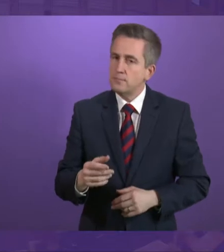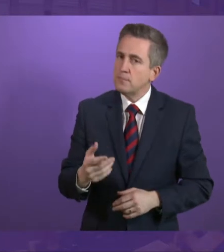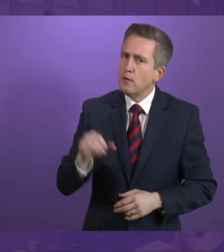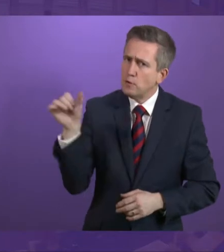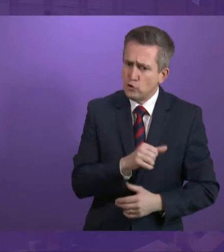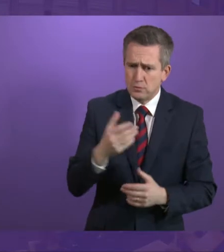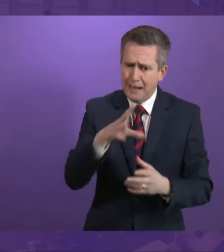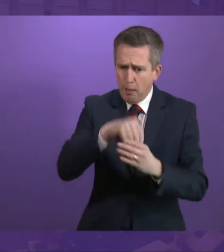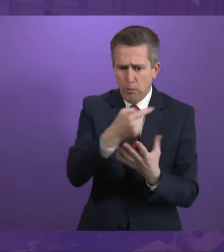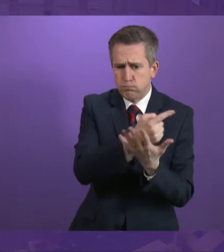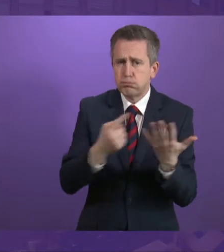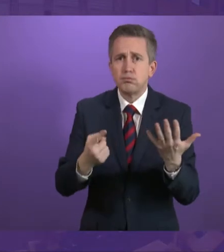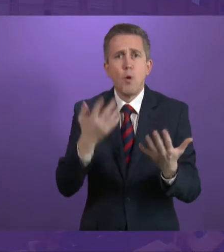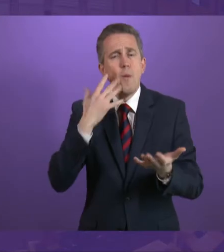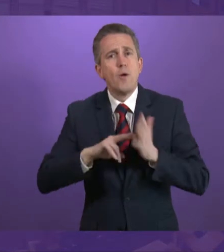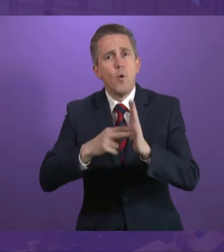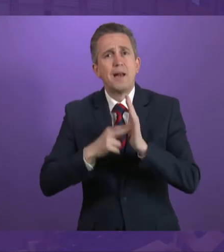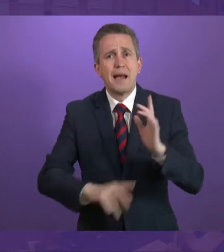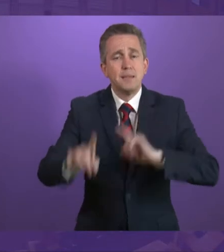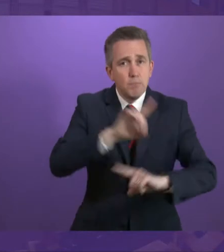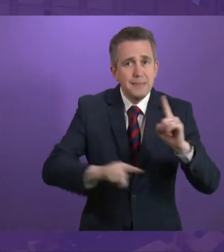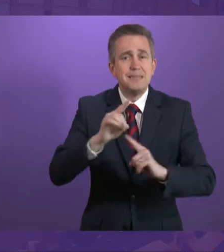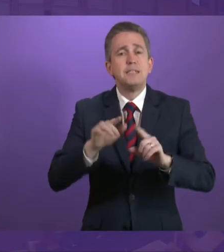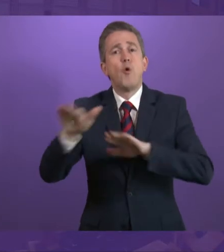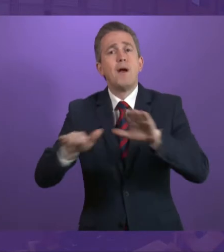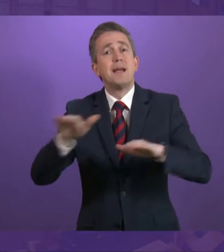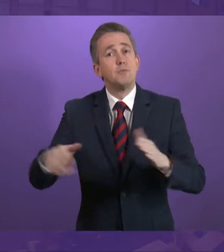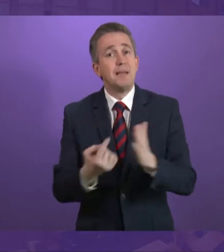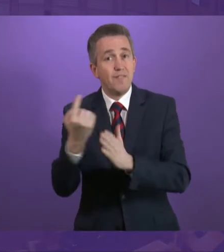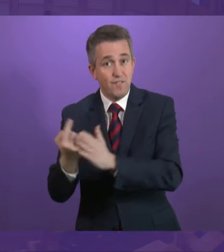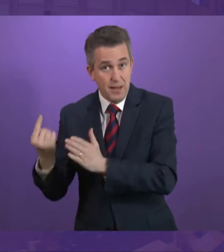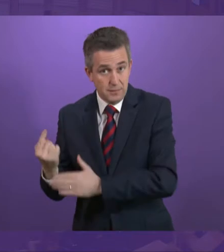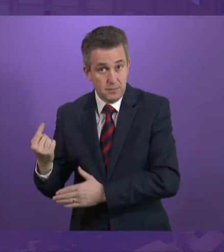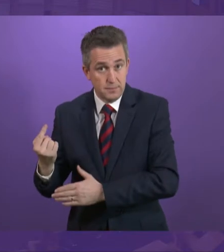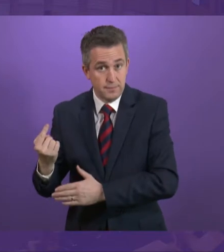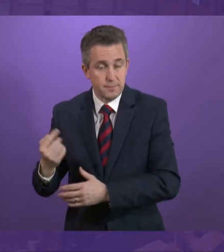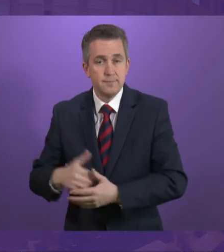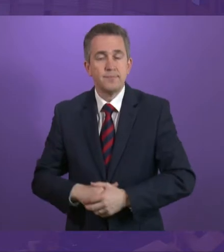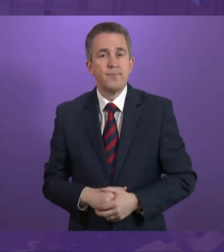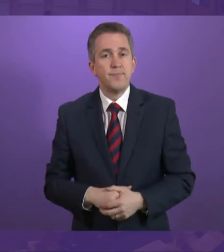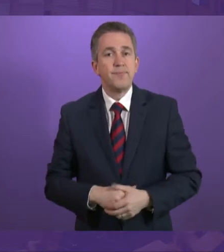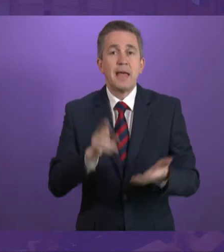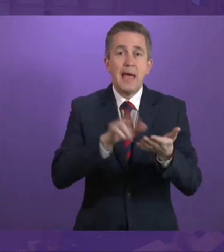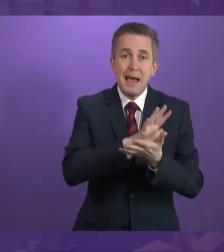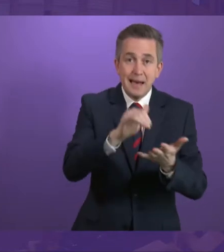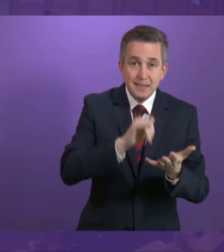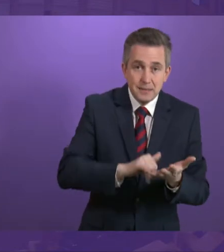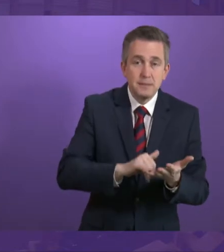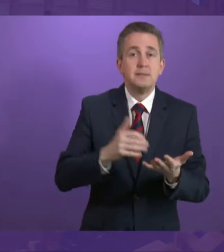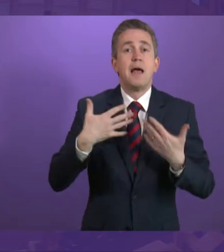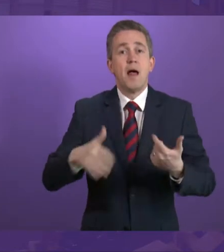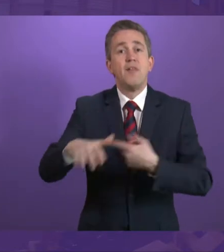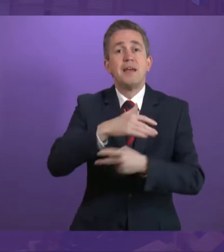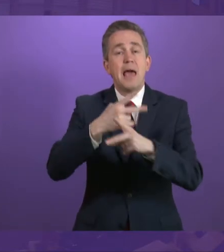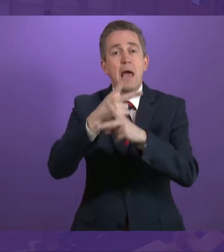and community engagement events. These have been welcomed by Health and Social Care Alliance Scotland,